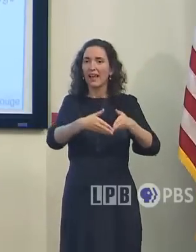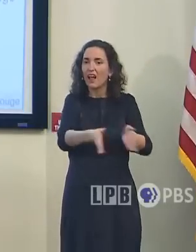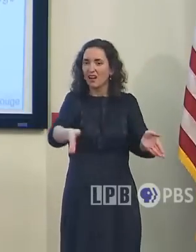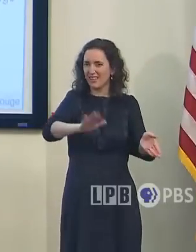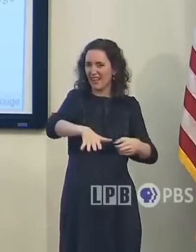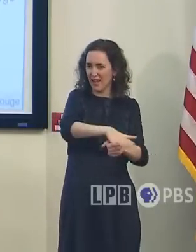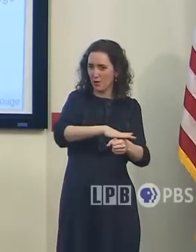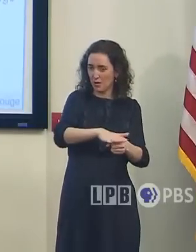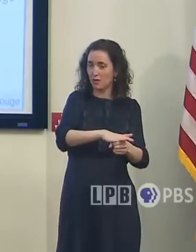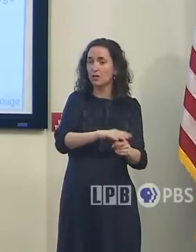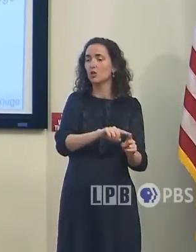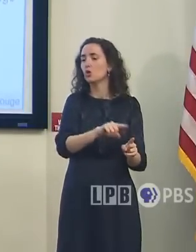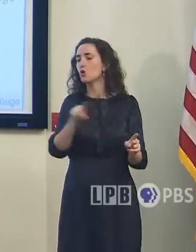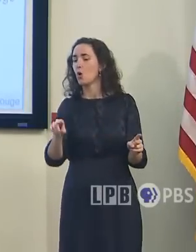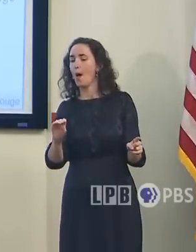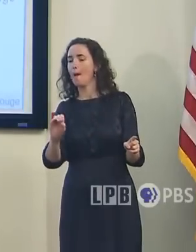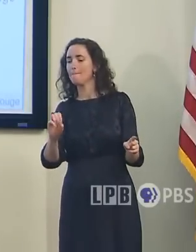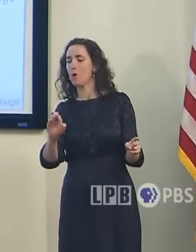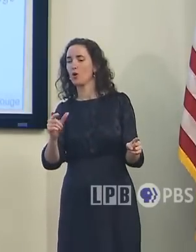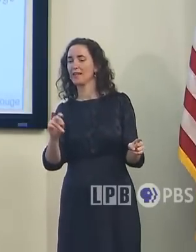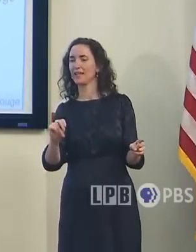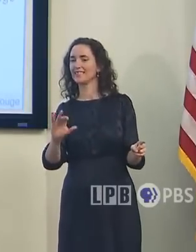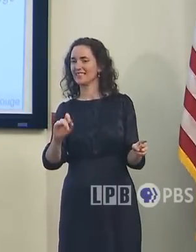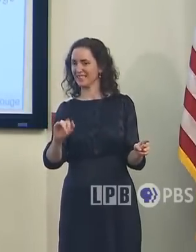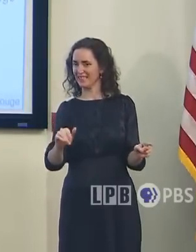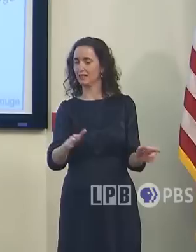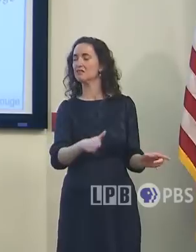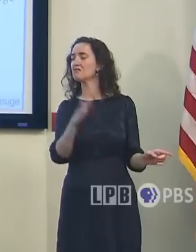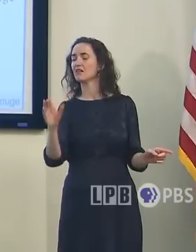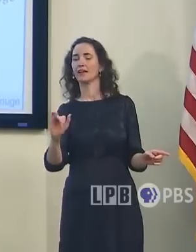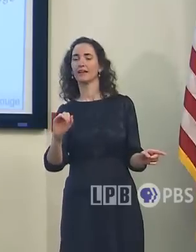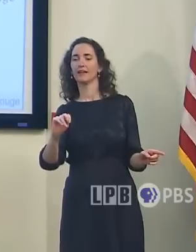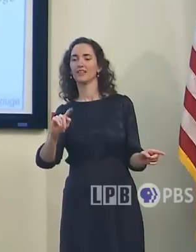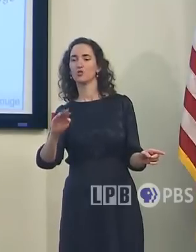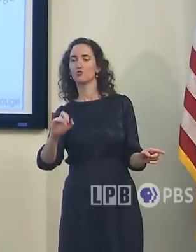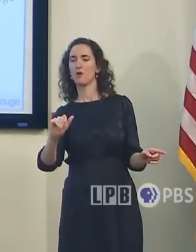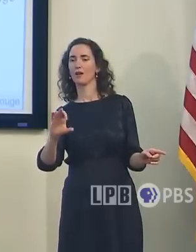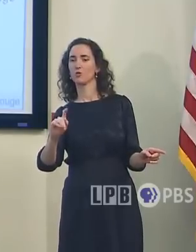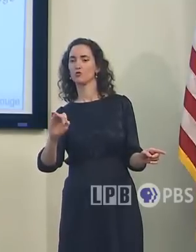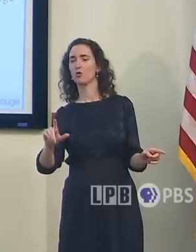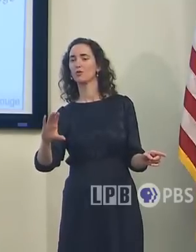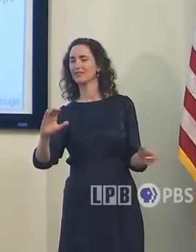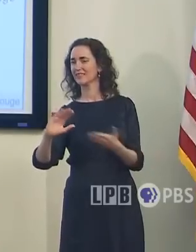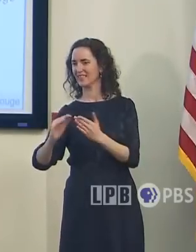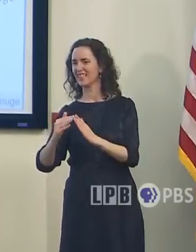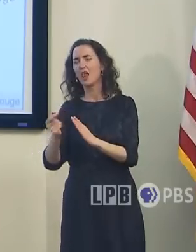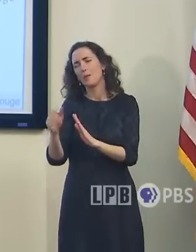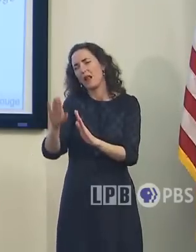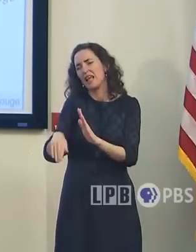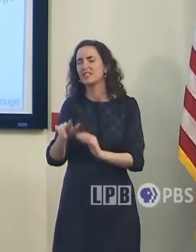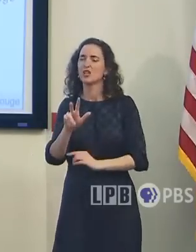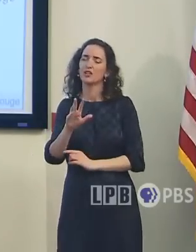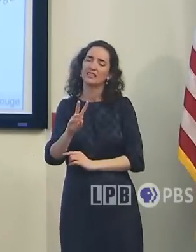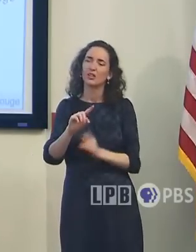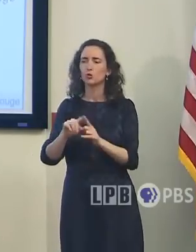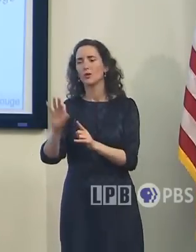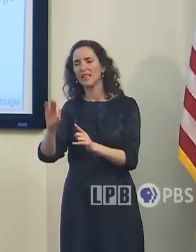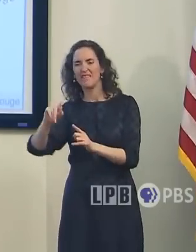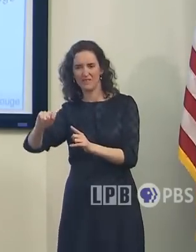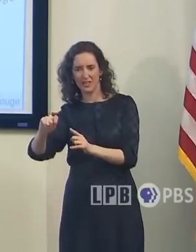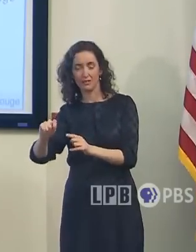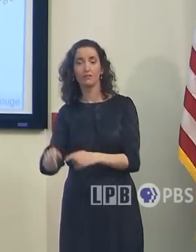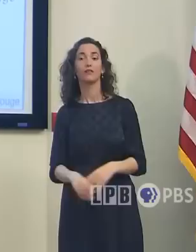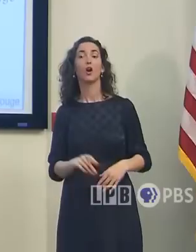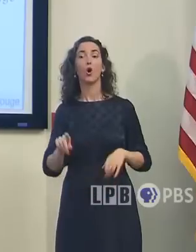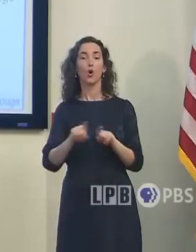City to intercoastal city, just a little bit less of that, roughly around six to nine, and then three to five to the Texas line.